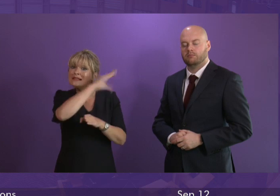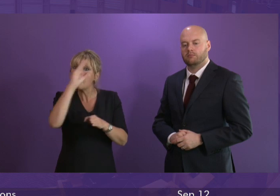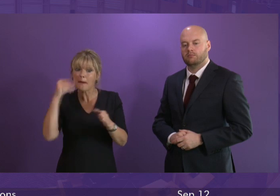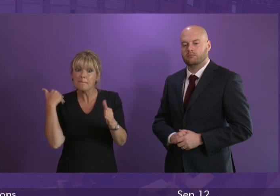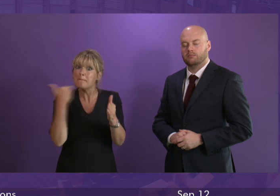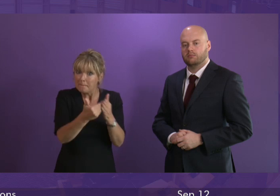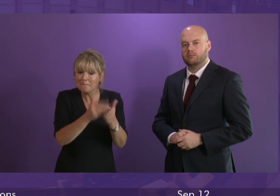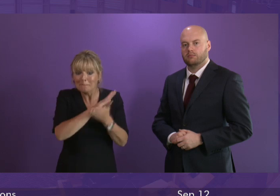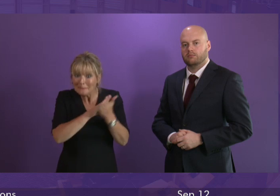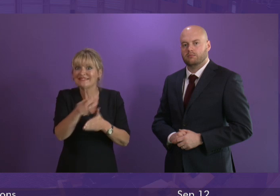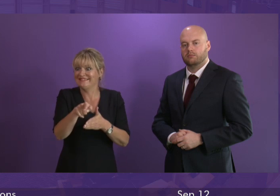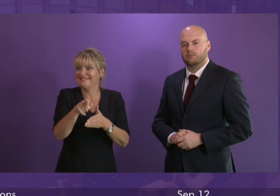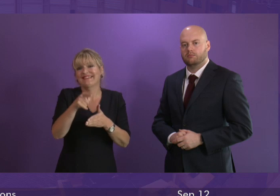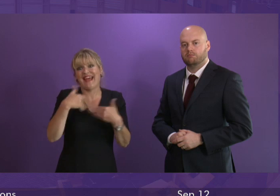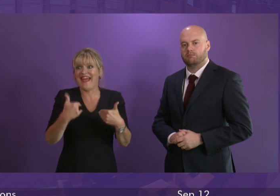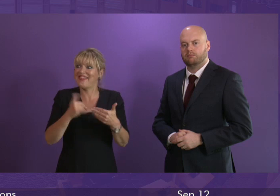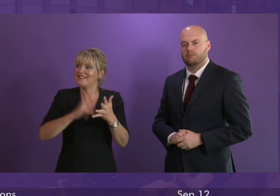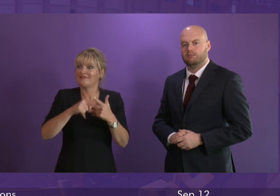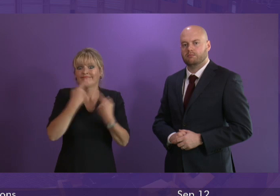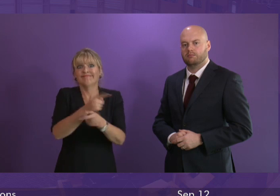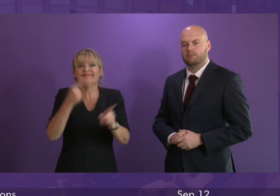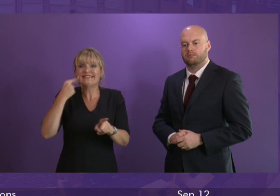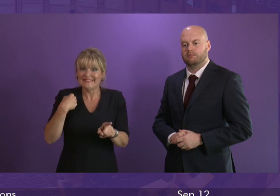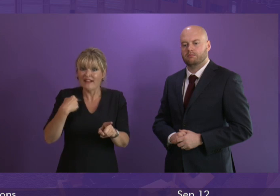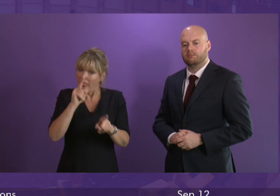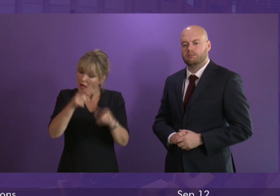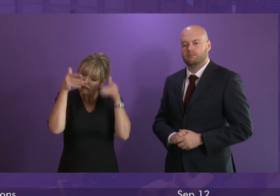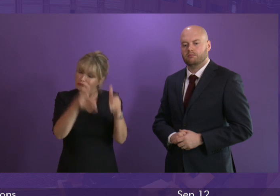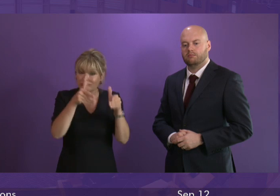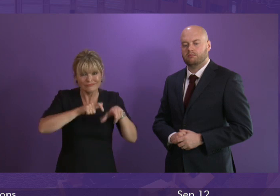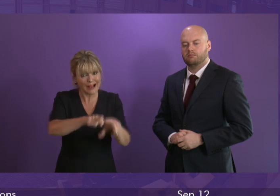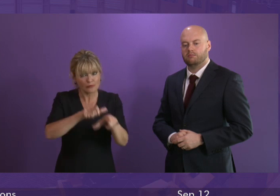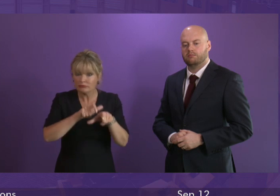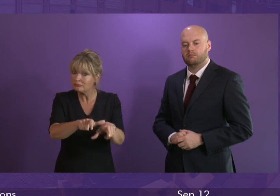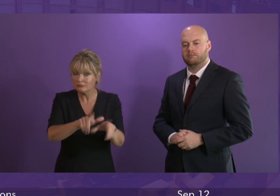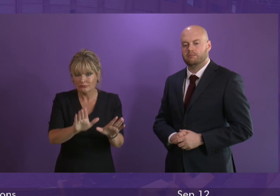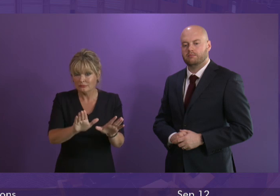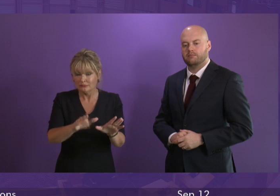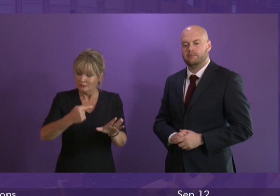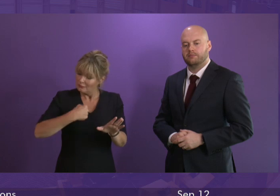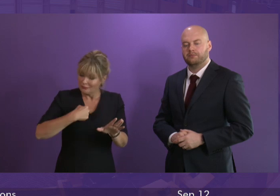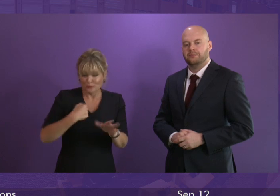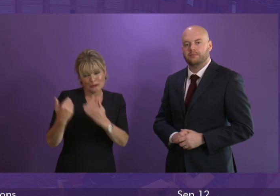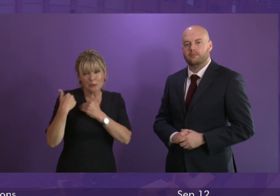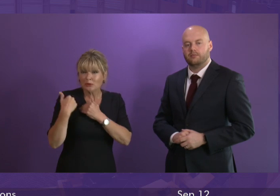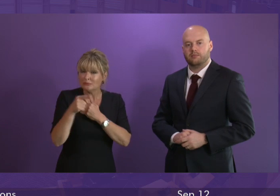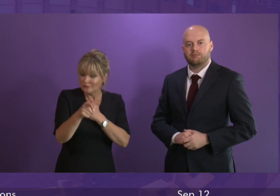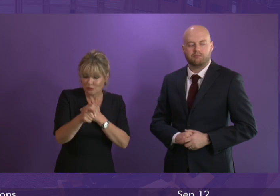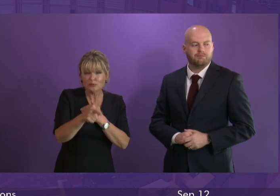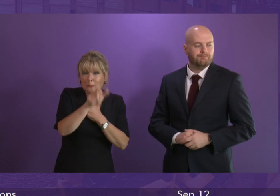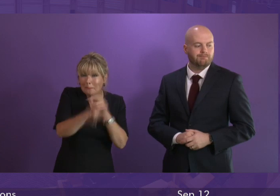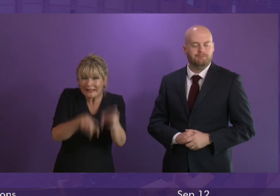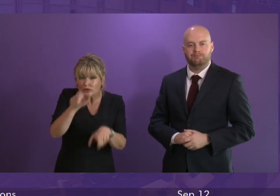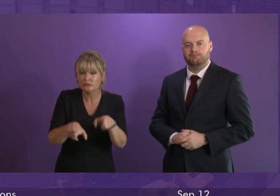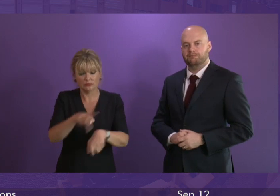to the point that the Health Secretary announced yesterday, and that focus will continue. That's what we owe to the patients and the staff of that hospital,